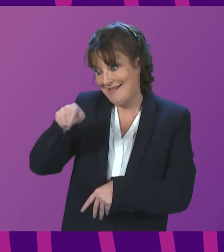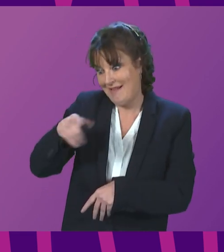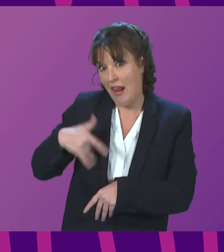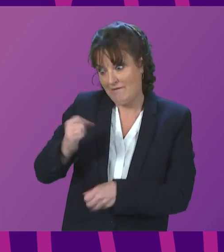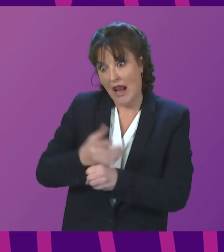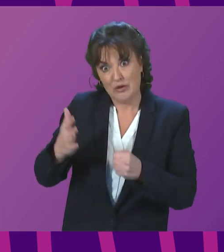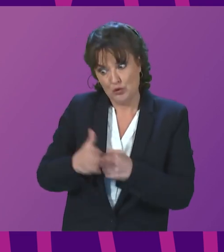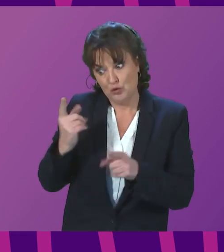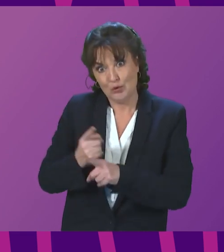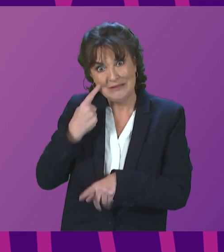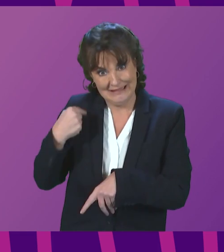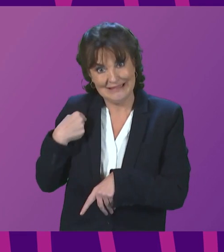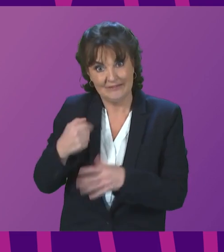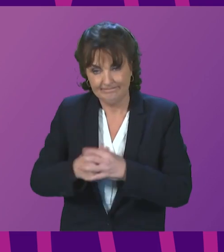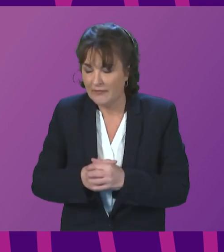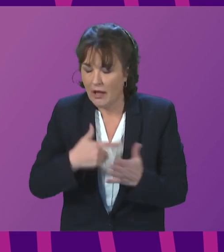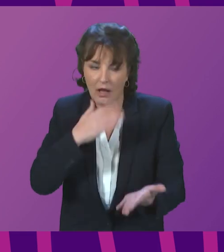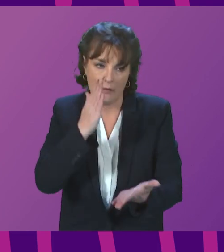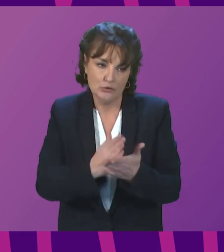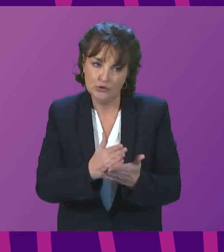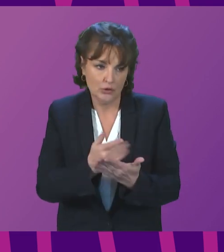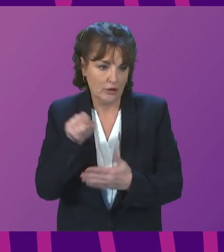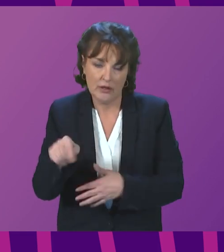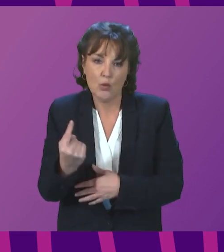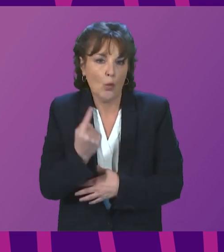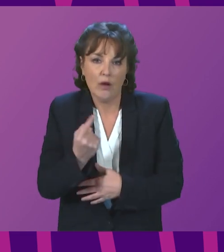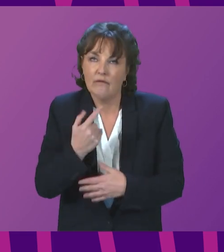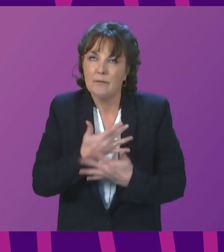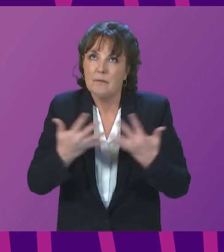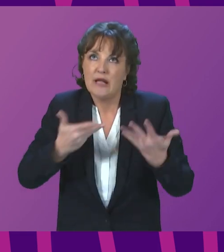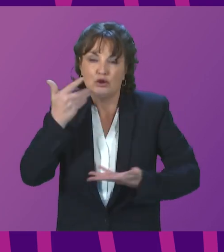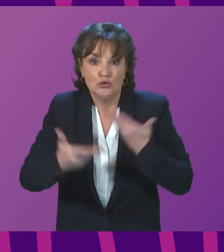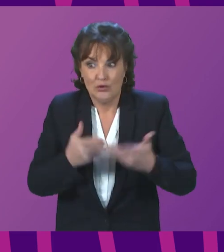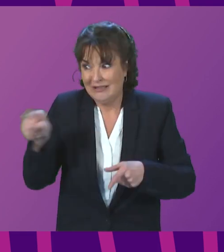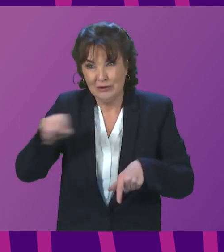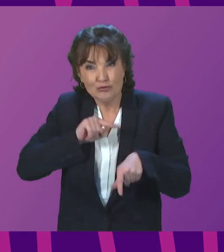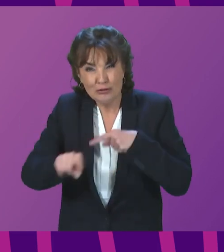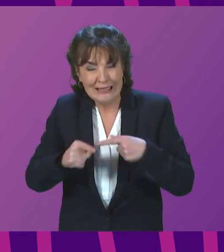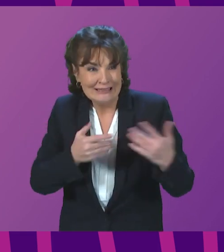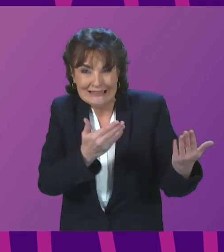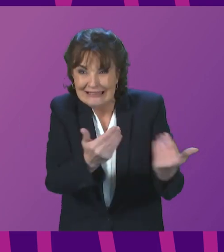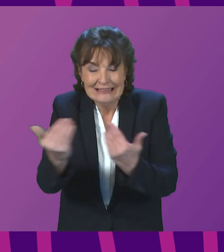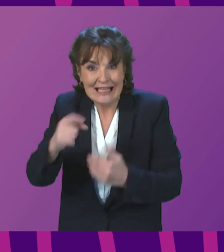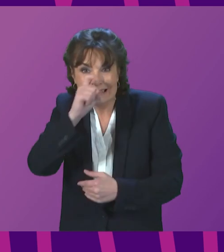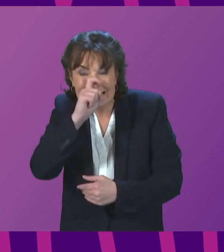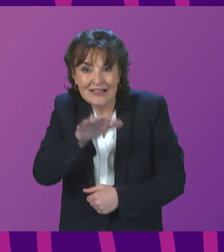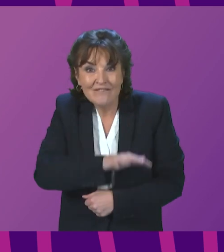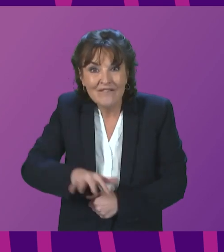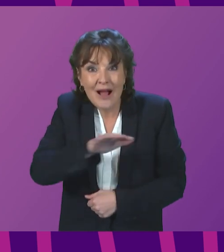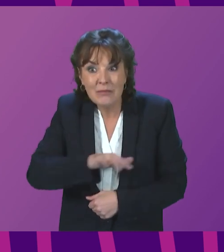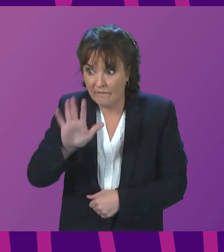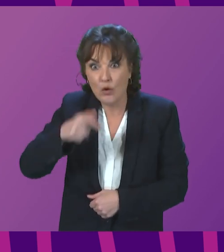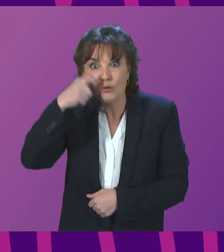spoke to him yesterday. This will be one of many, many stories. He spoke to me about the efforts to get his family members, his sister, in particular,